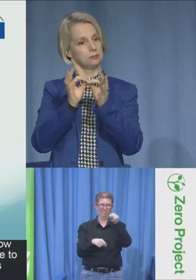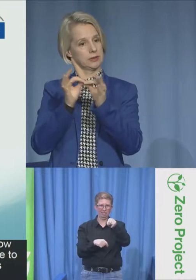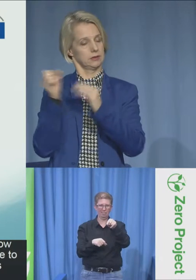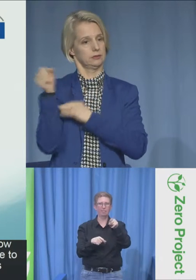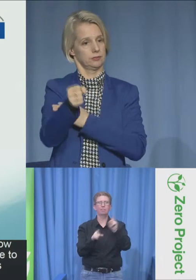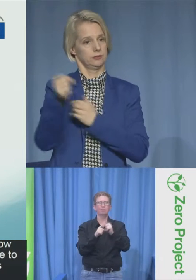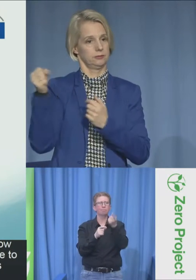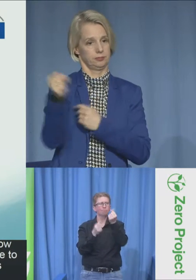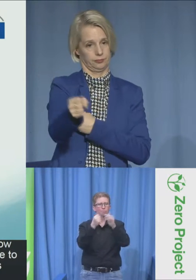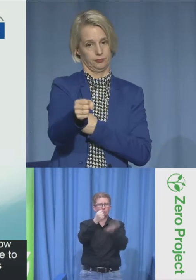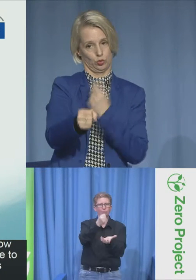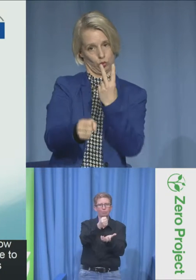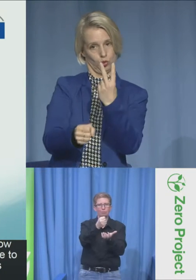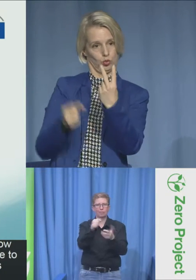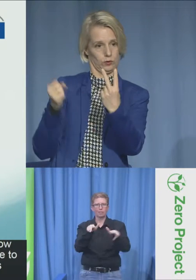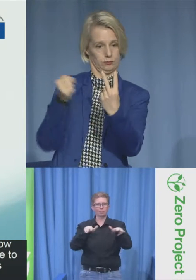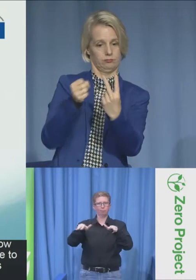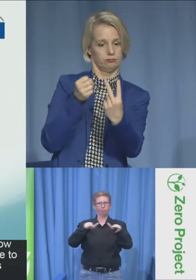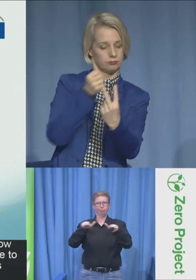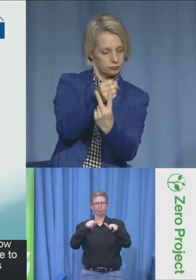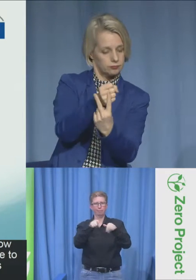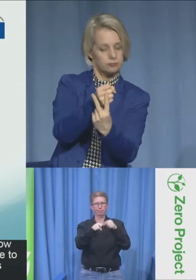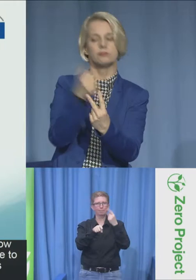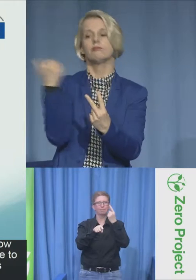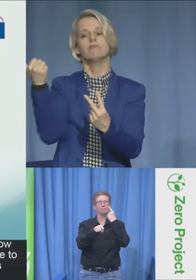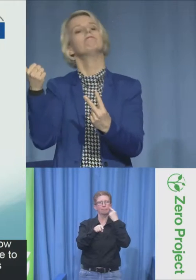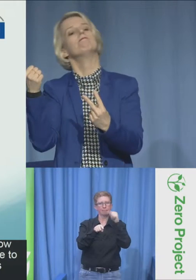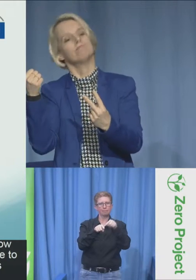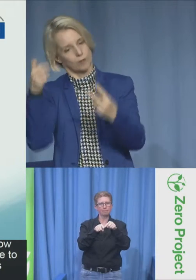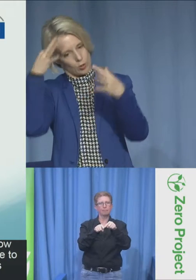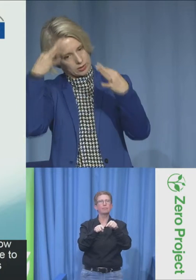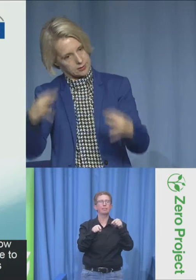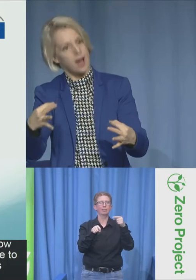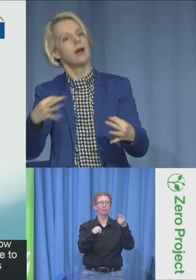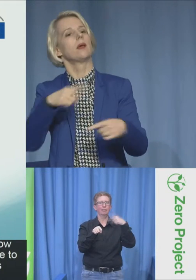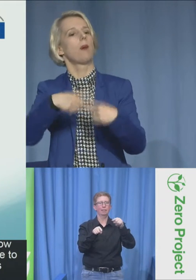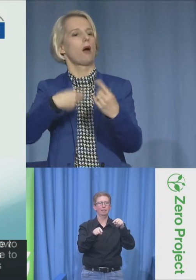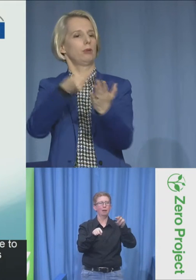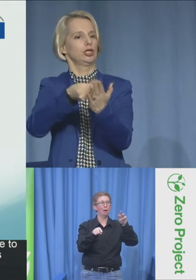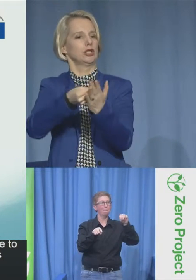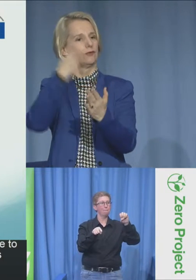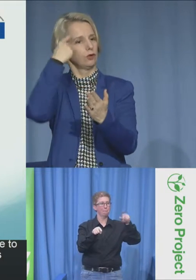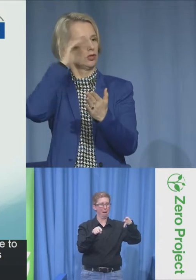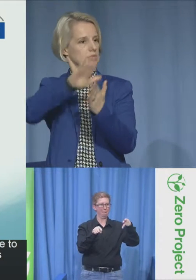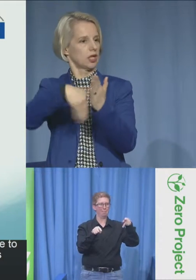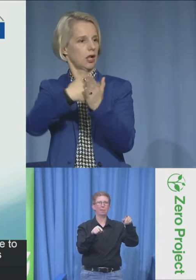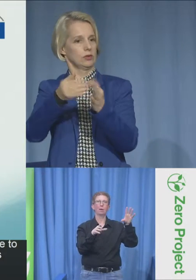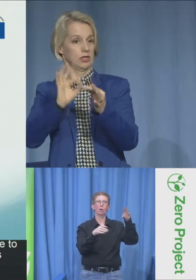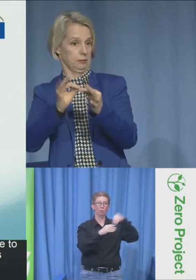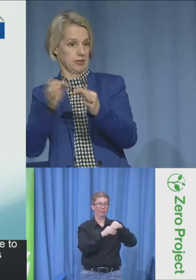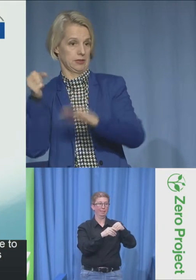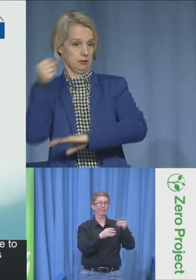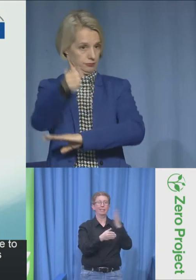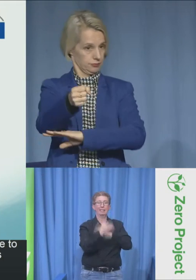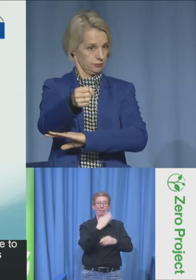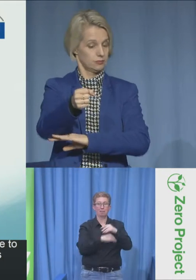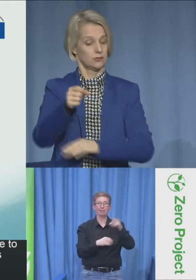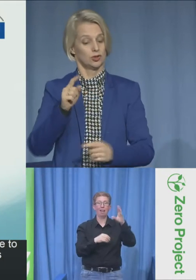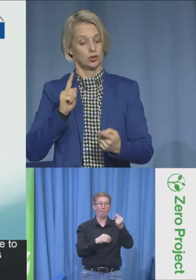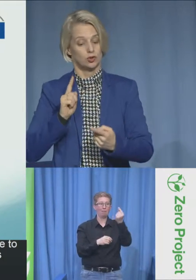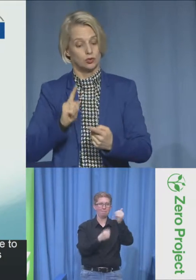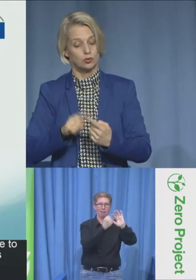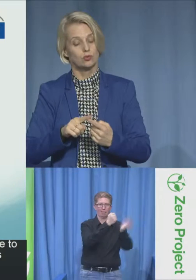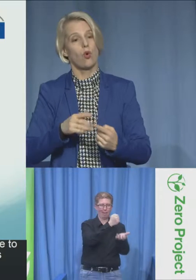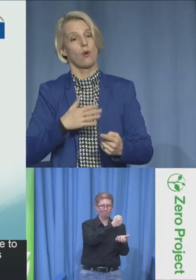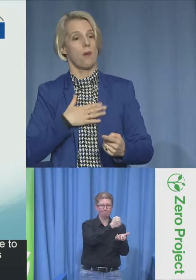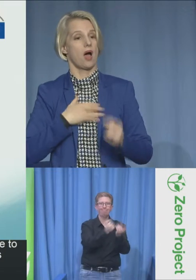like myself. So I requested sign language interpreters. And they decided what the budget for sign language